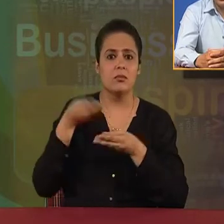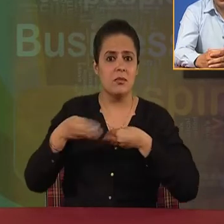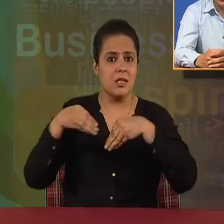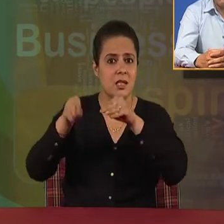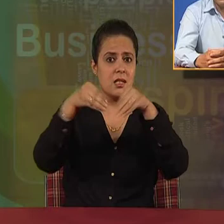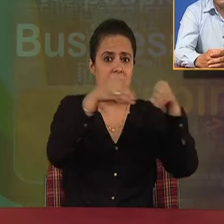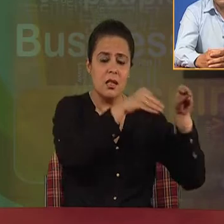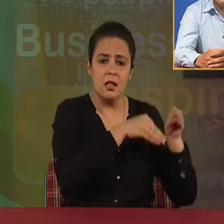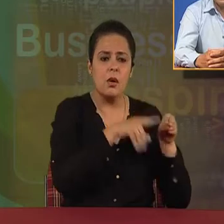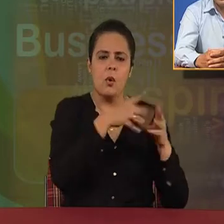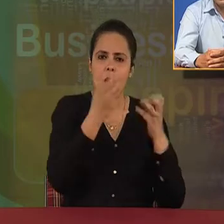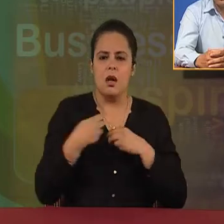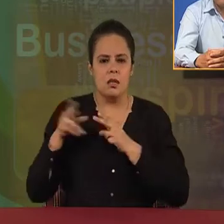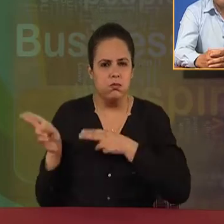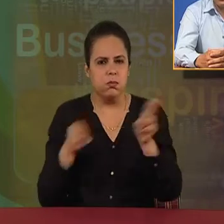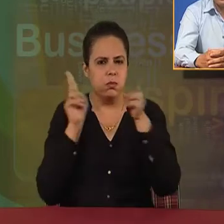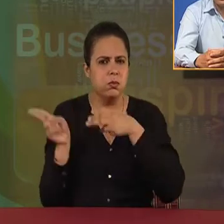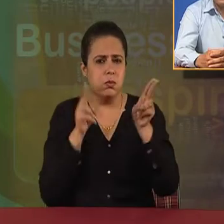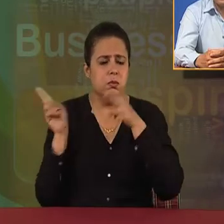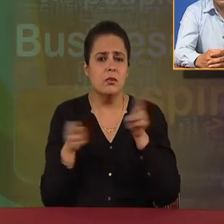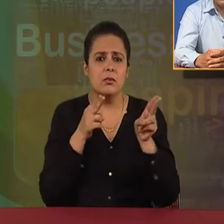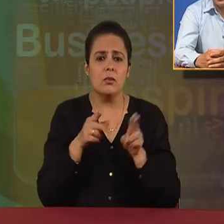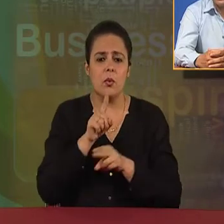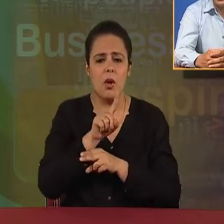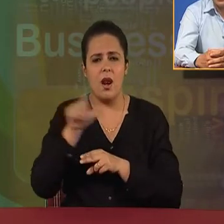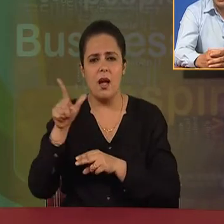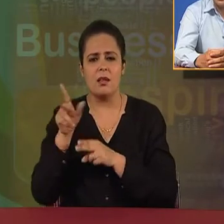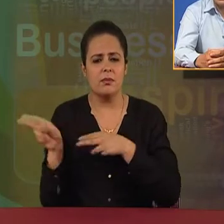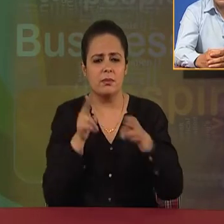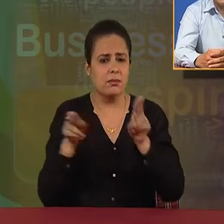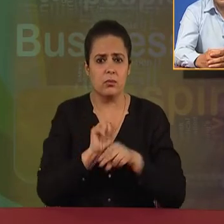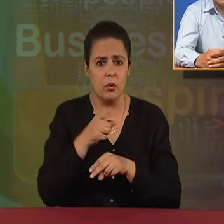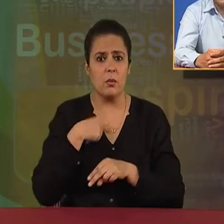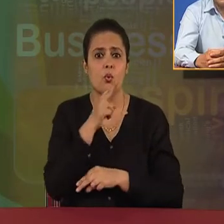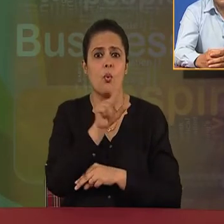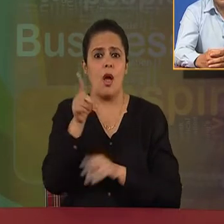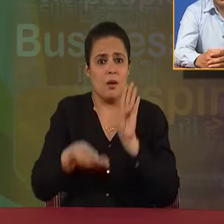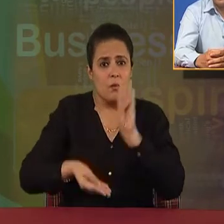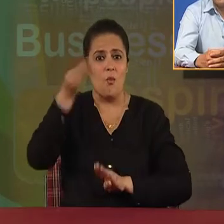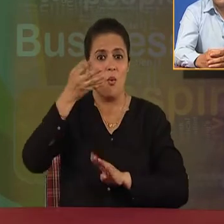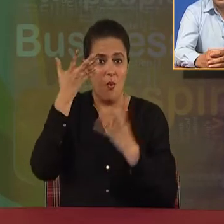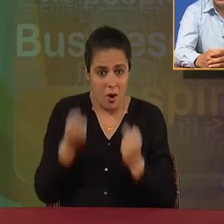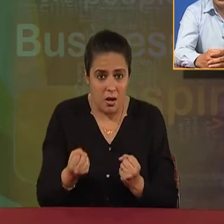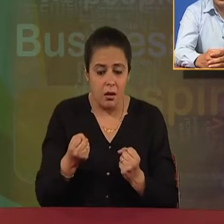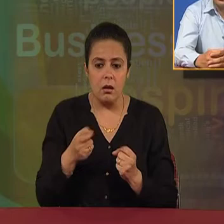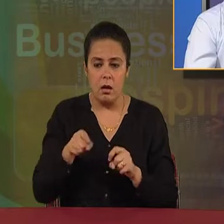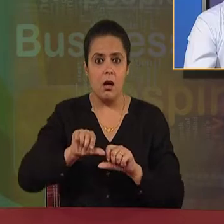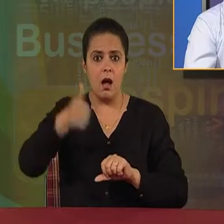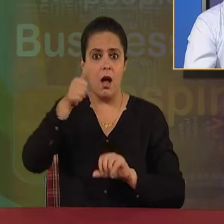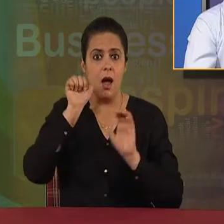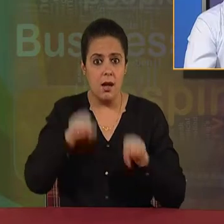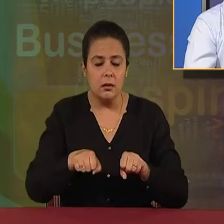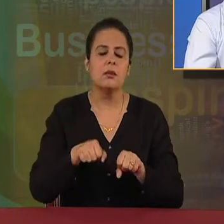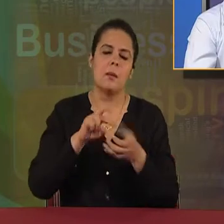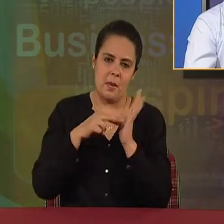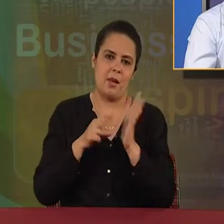a target of increasing the sales from 1 lakh units to 2 lakh units, then certainly the management is there. We